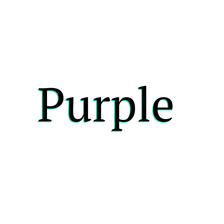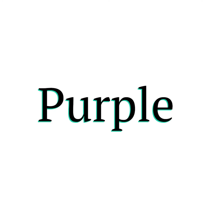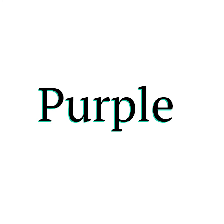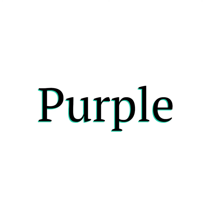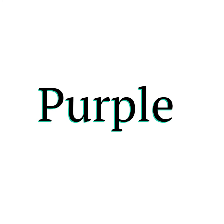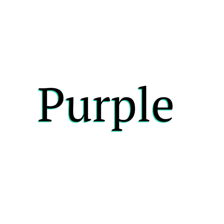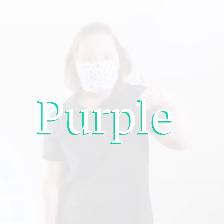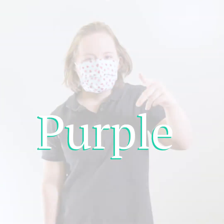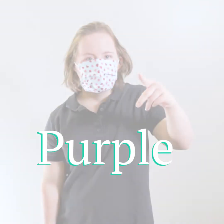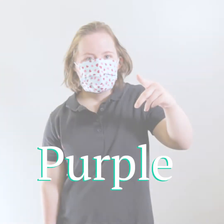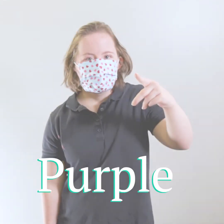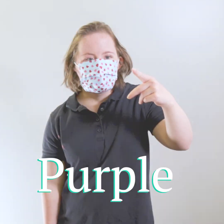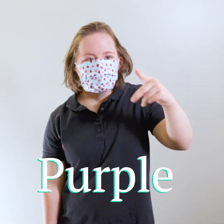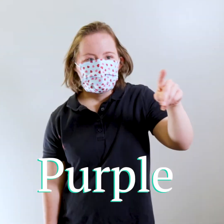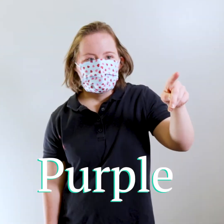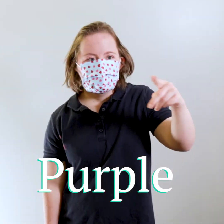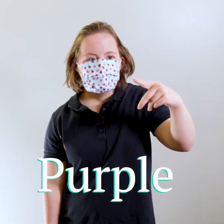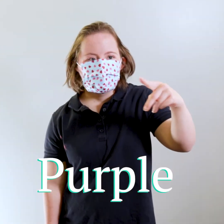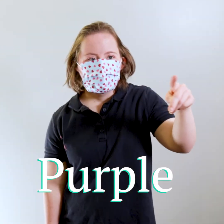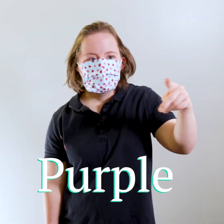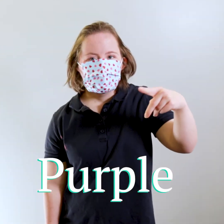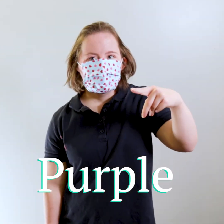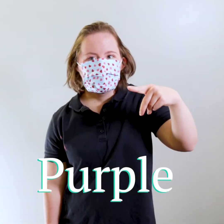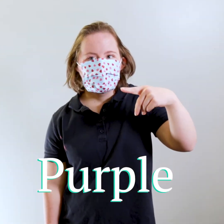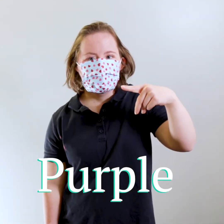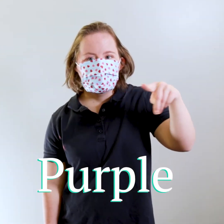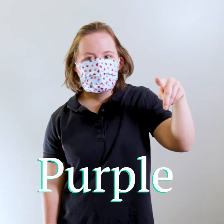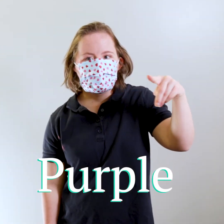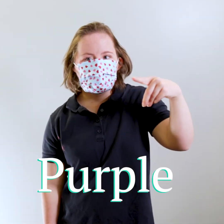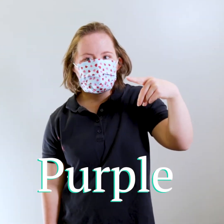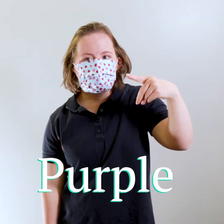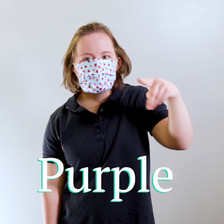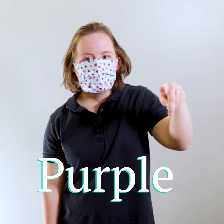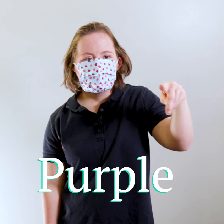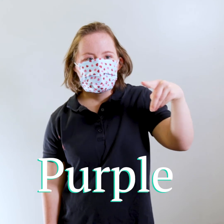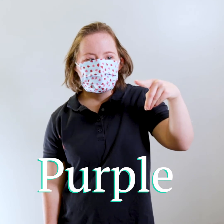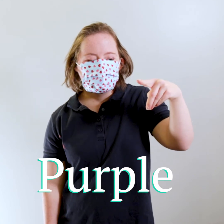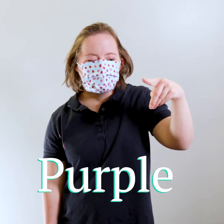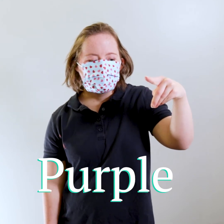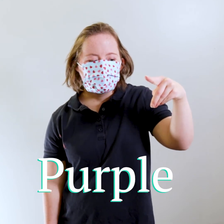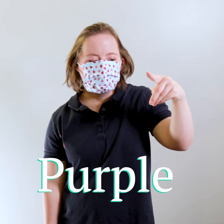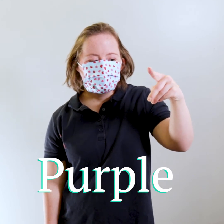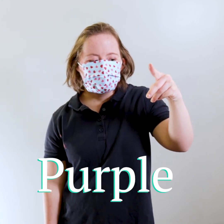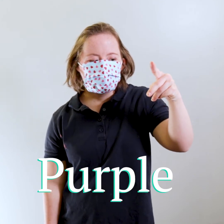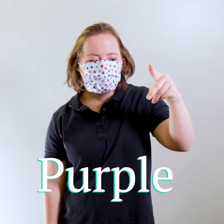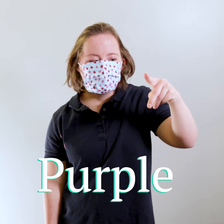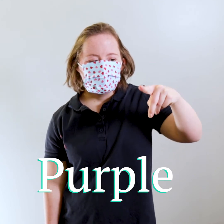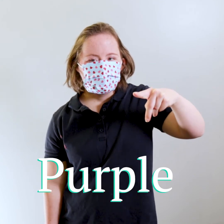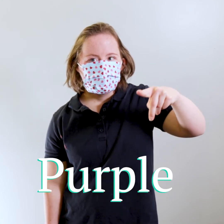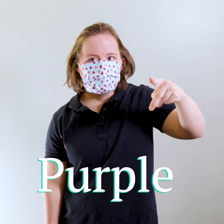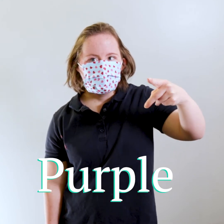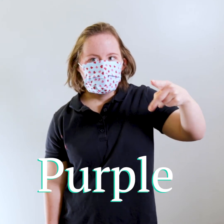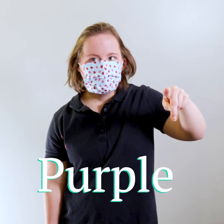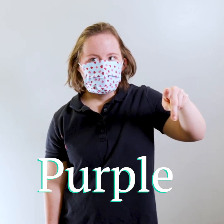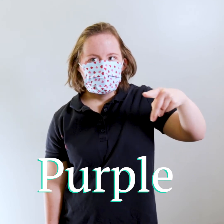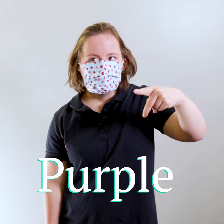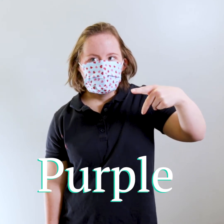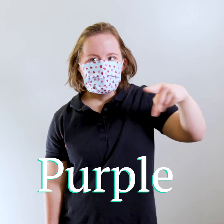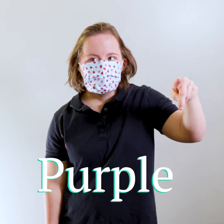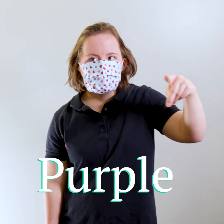language point your middle finger down and your index finger out and place your thumb in between then turn your hand back and